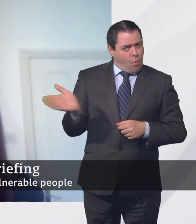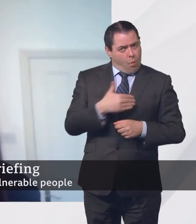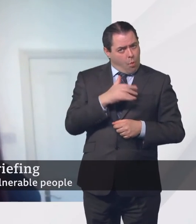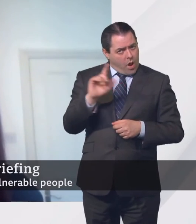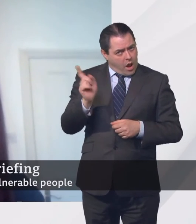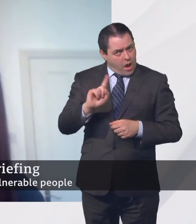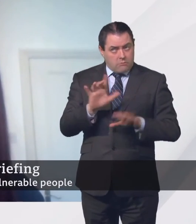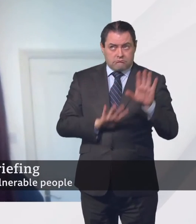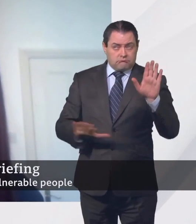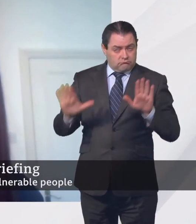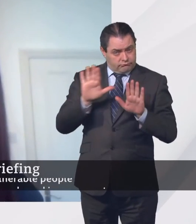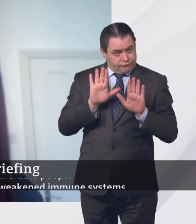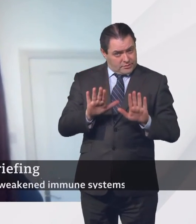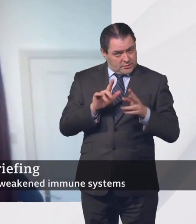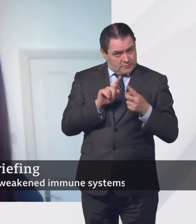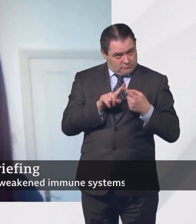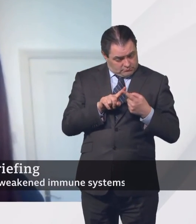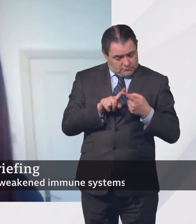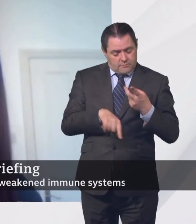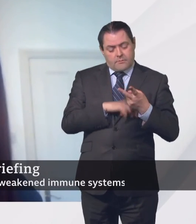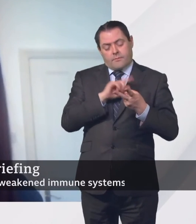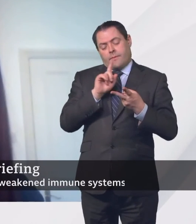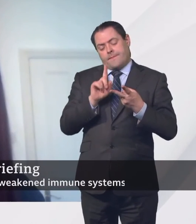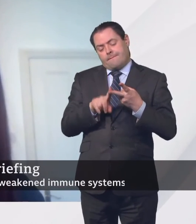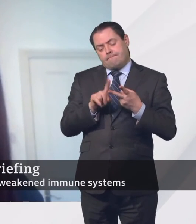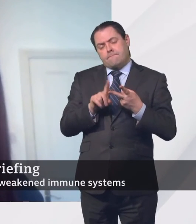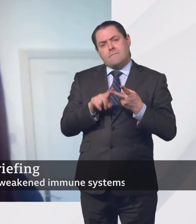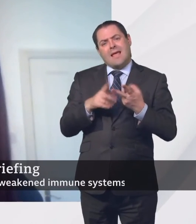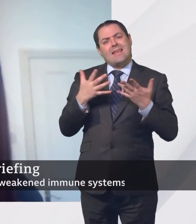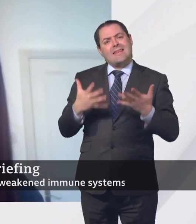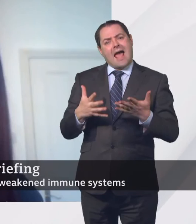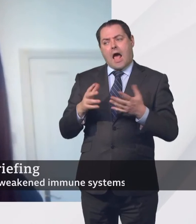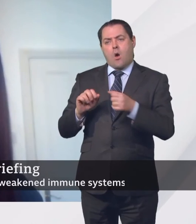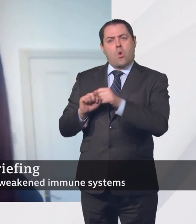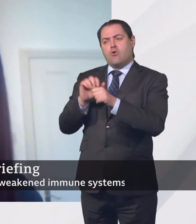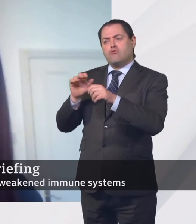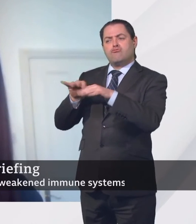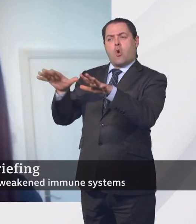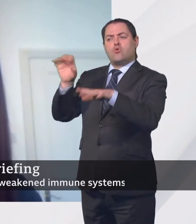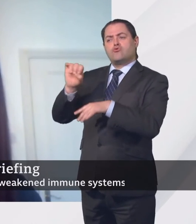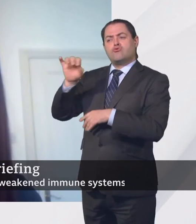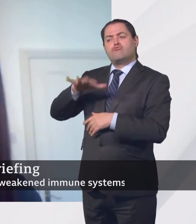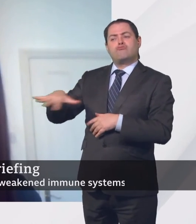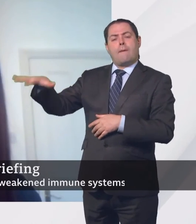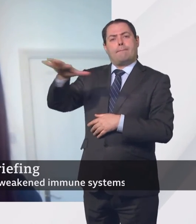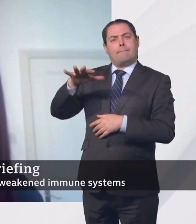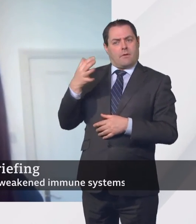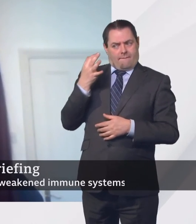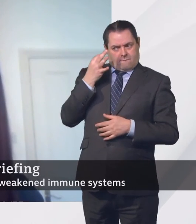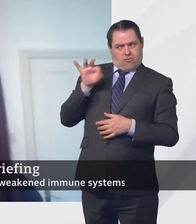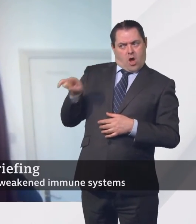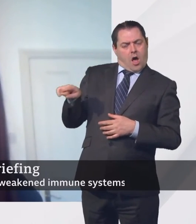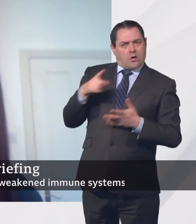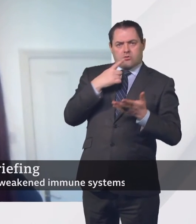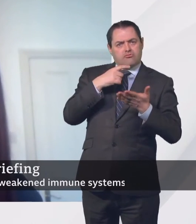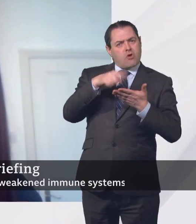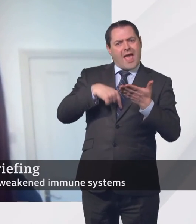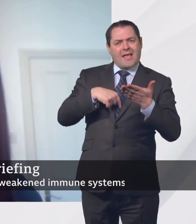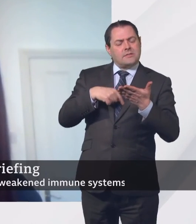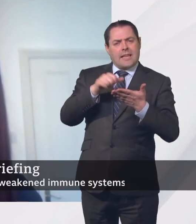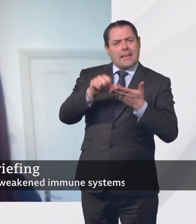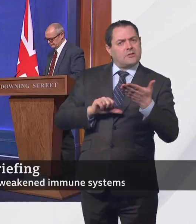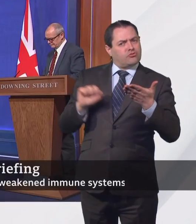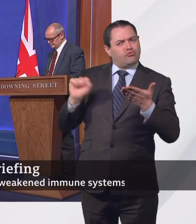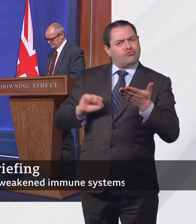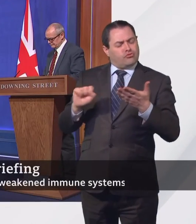And secondly, as the number of coronavirus infections grows throughout Europe, why have countries like France not yet been added to the red list? And